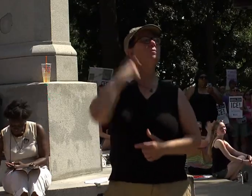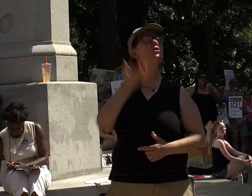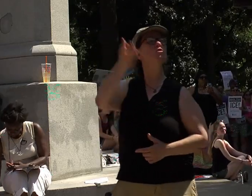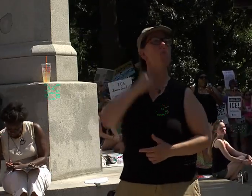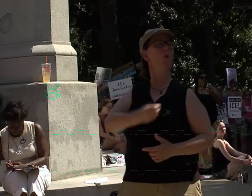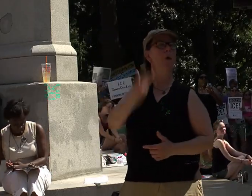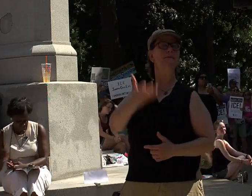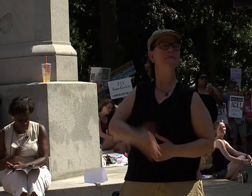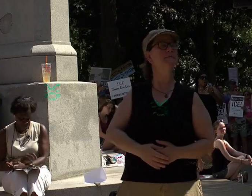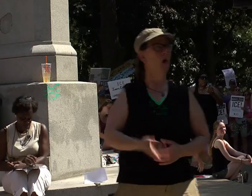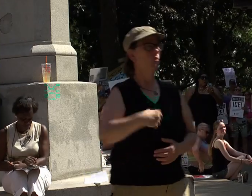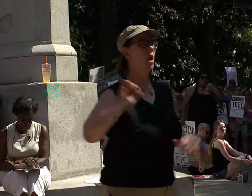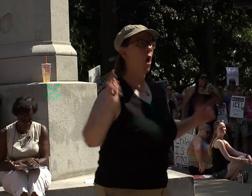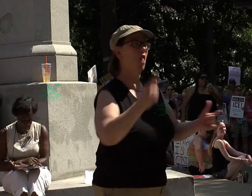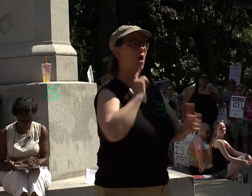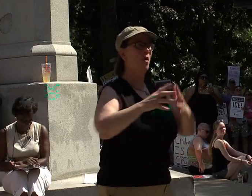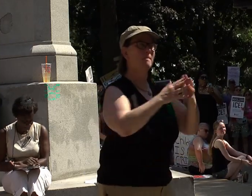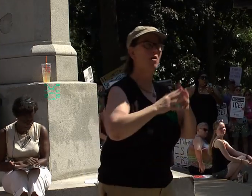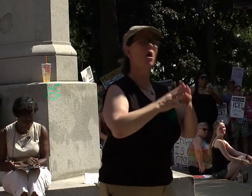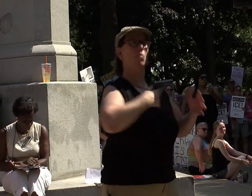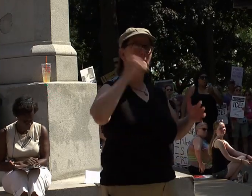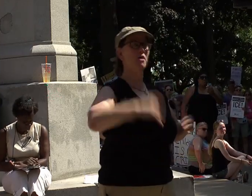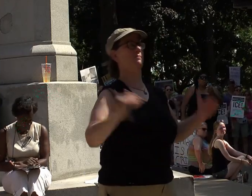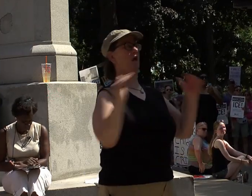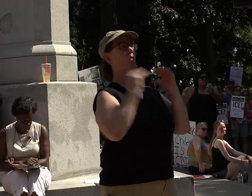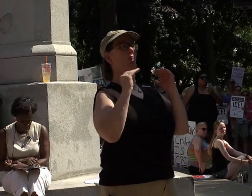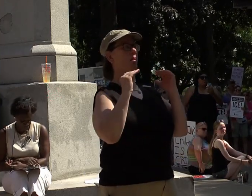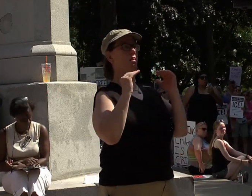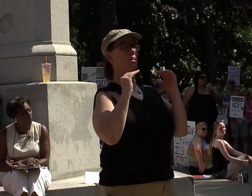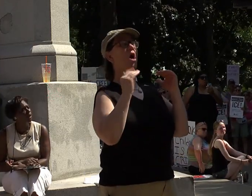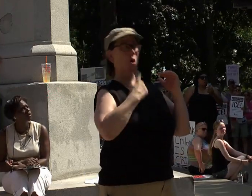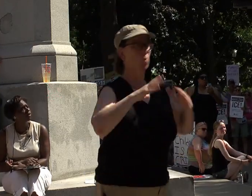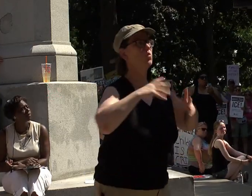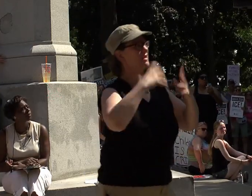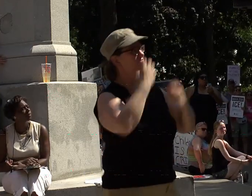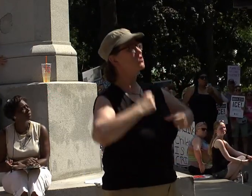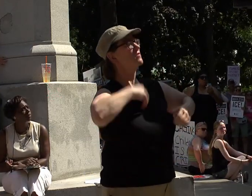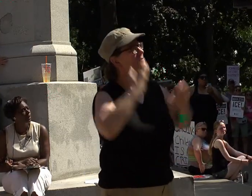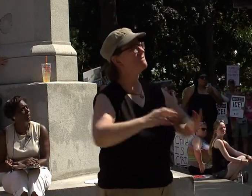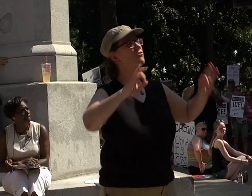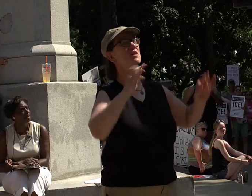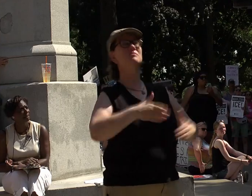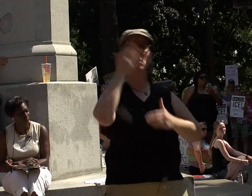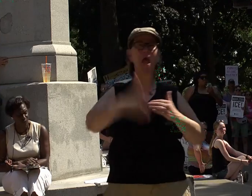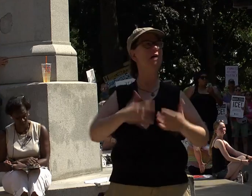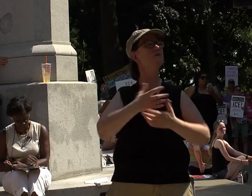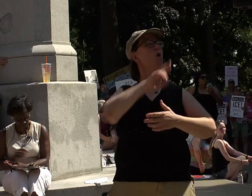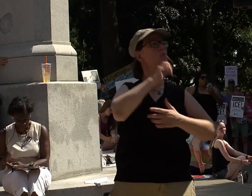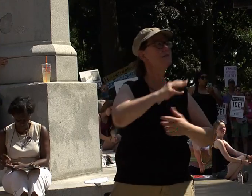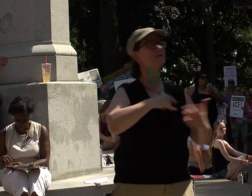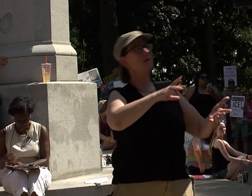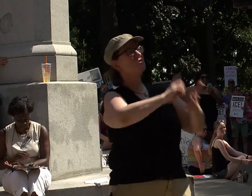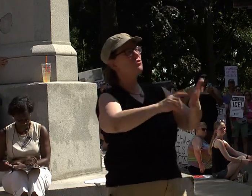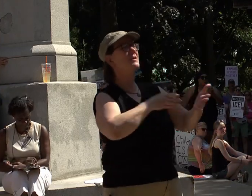We are all America and we must be equal. We deserve to be free and must end racism and discrimination towards different groups and